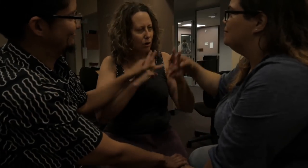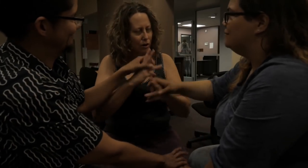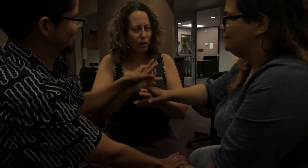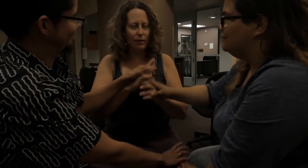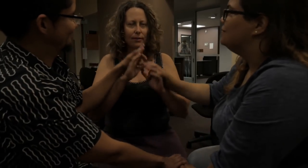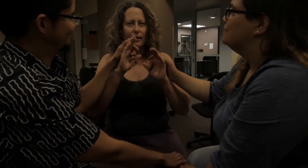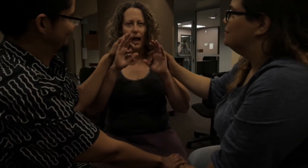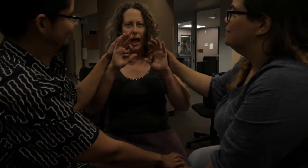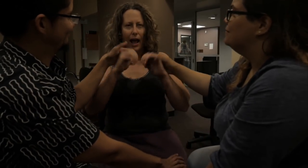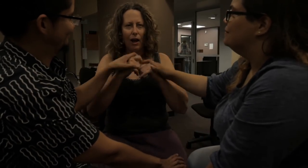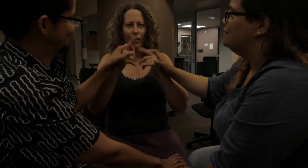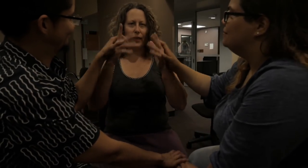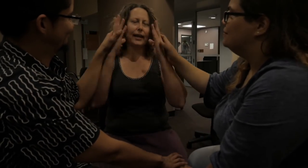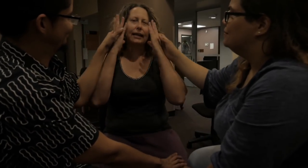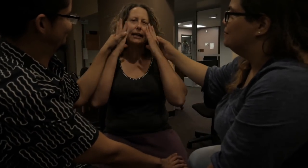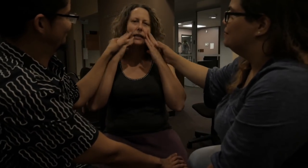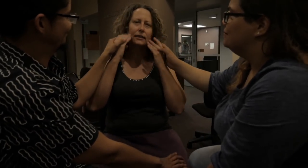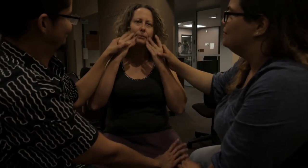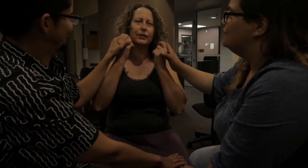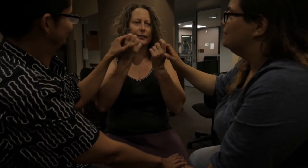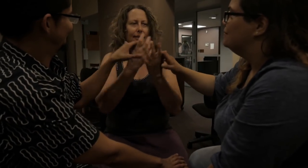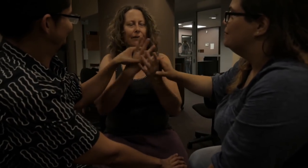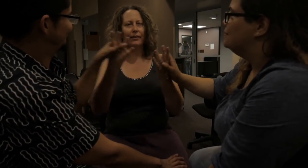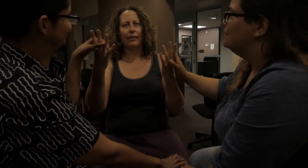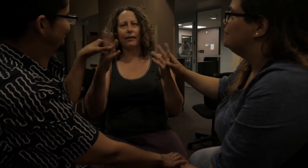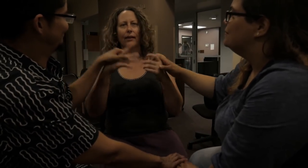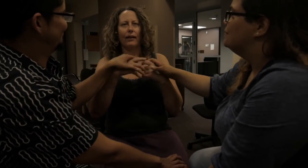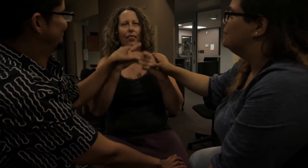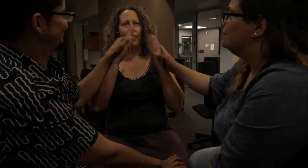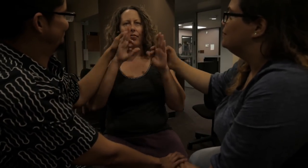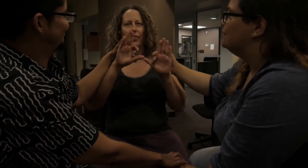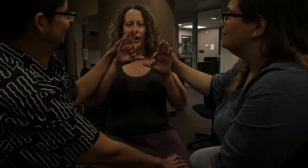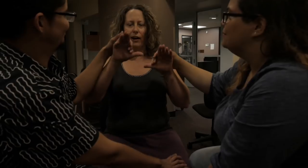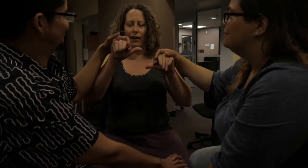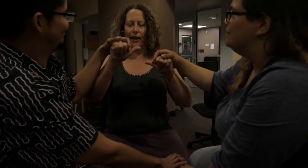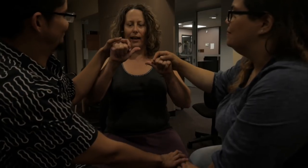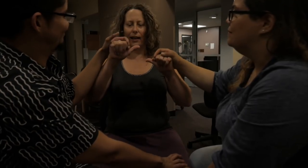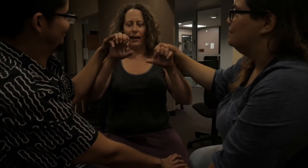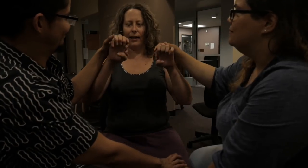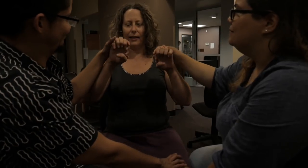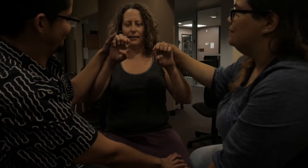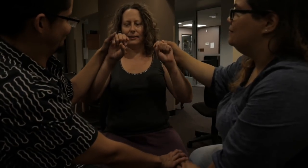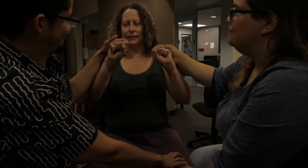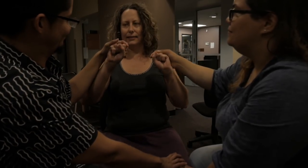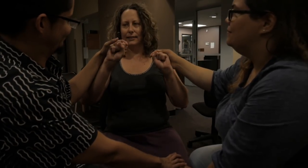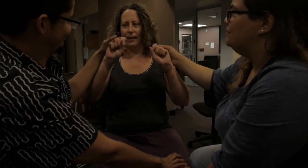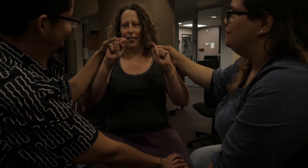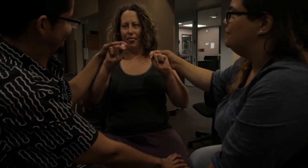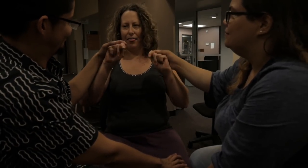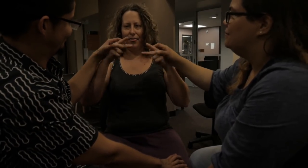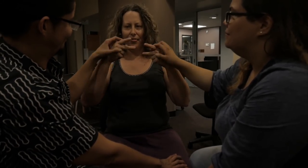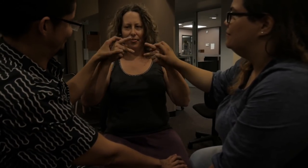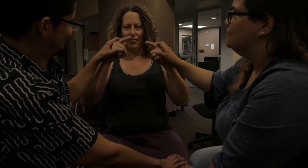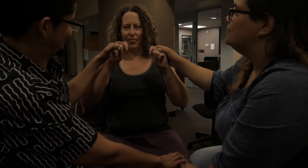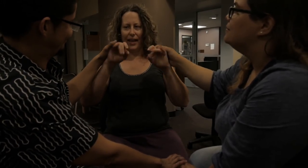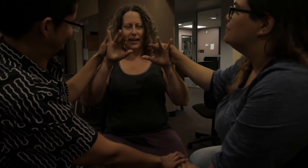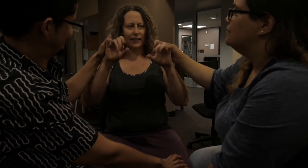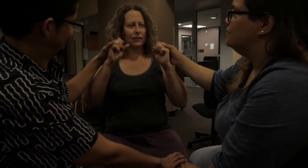How they experience everything, in their aesthetics, or concepts of